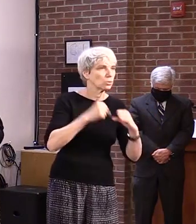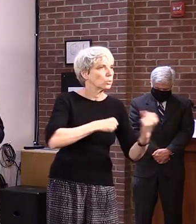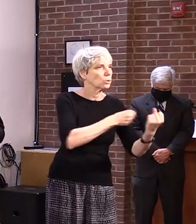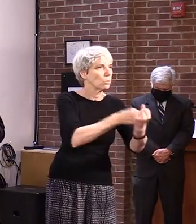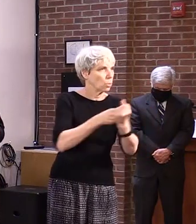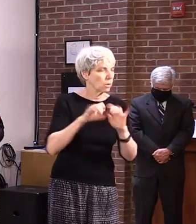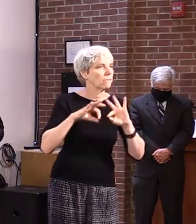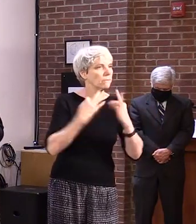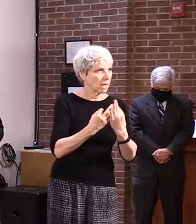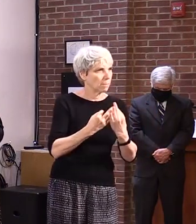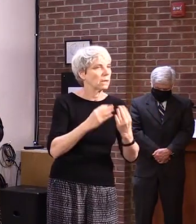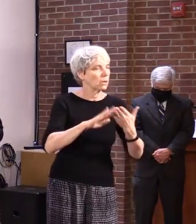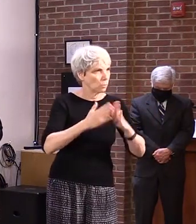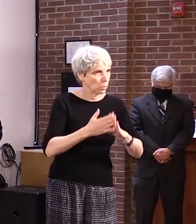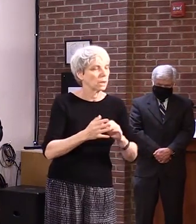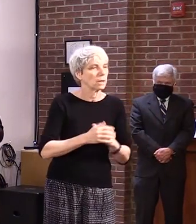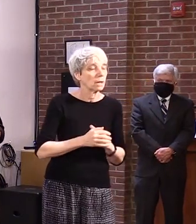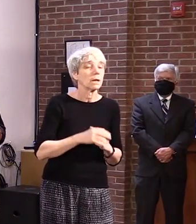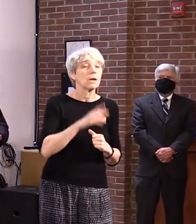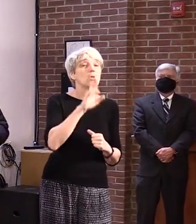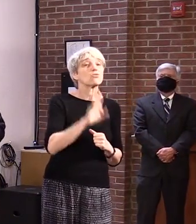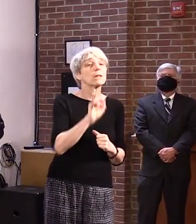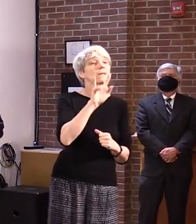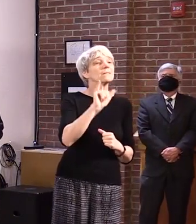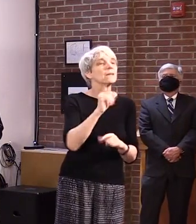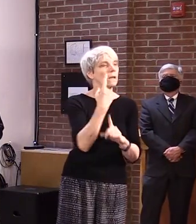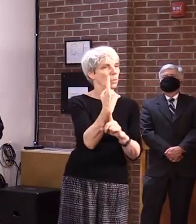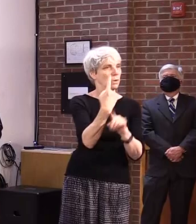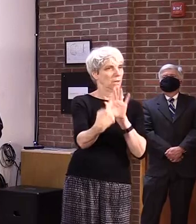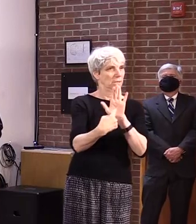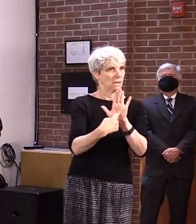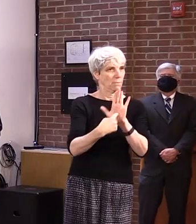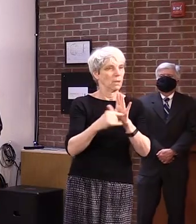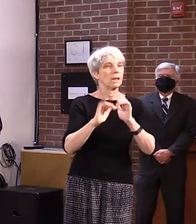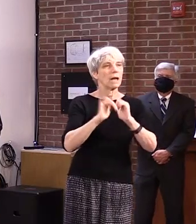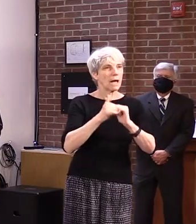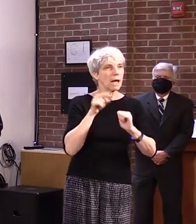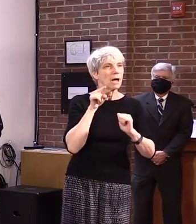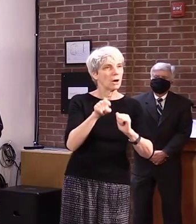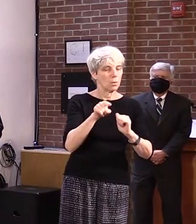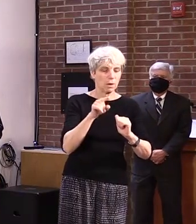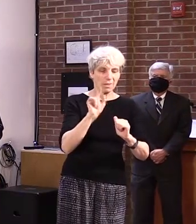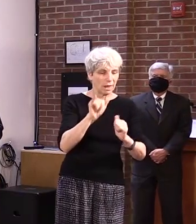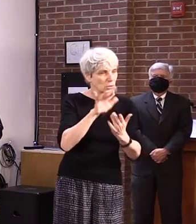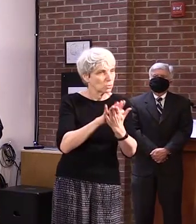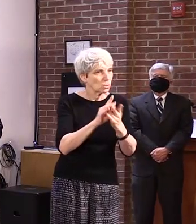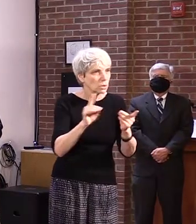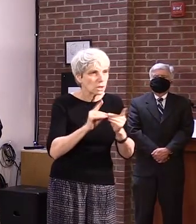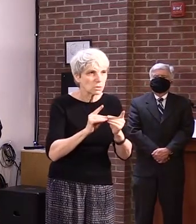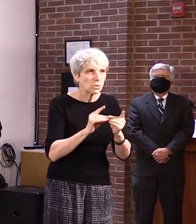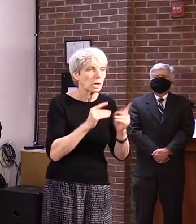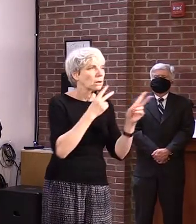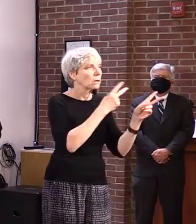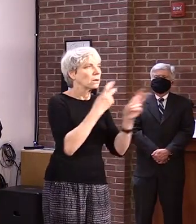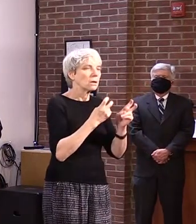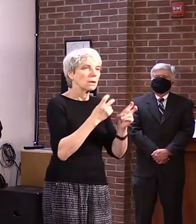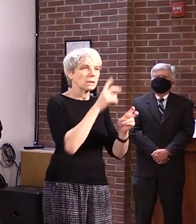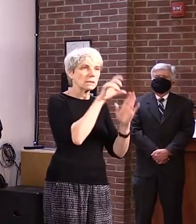Rutland City School District is just one example of how school districts are applying state-level guidance to respond to the needs of their students and their staff.